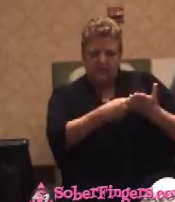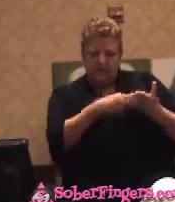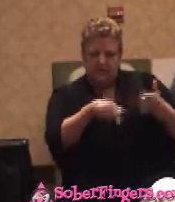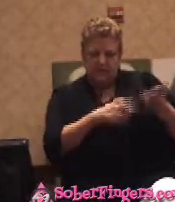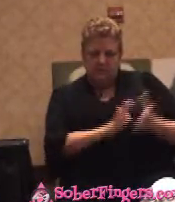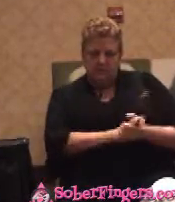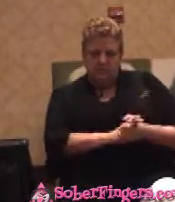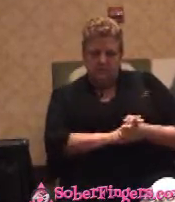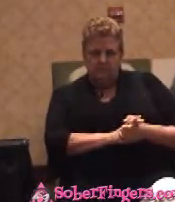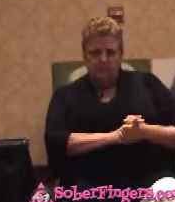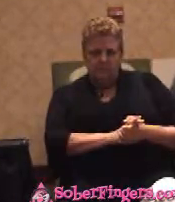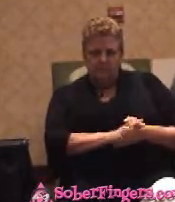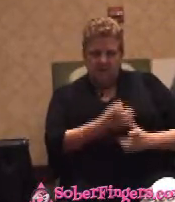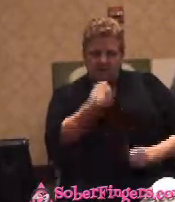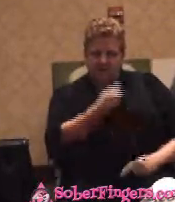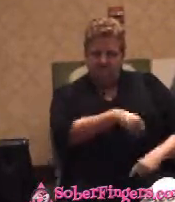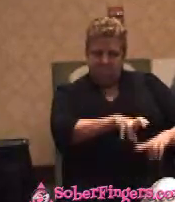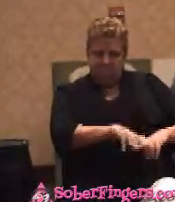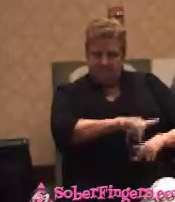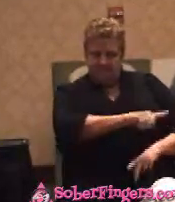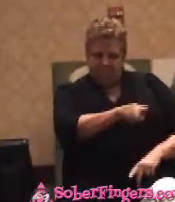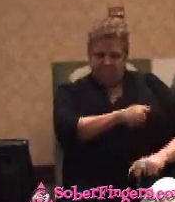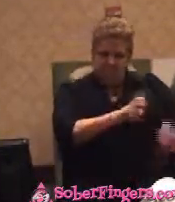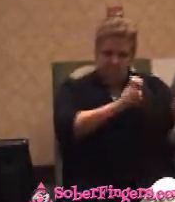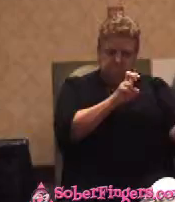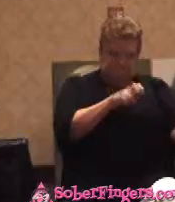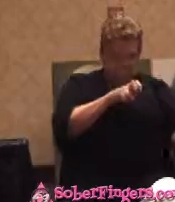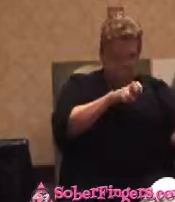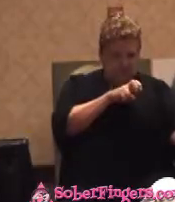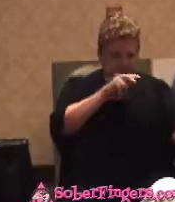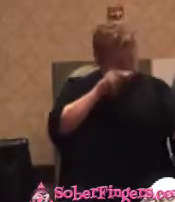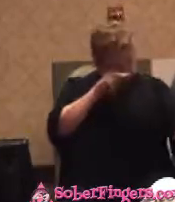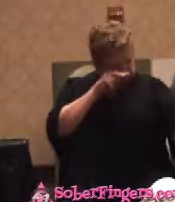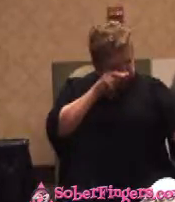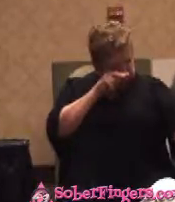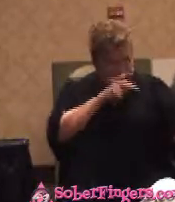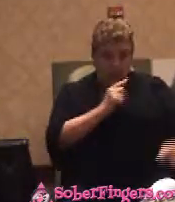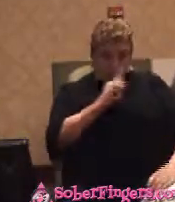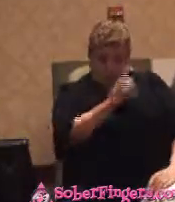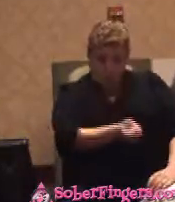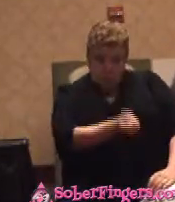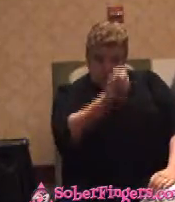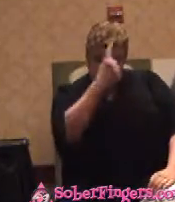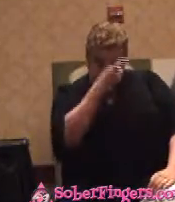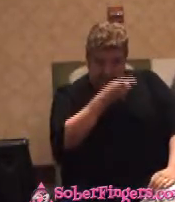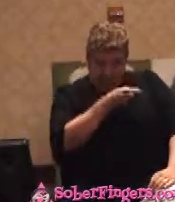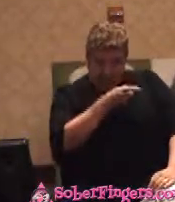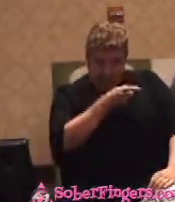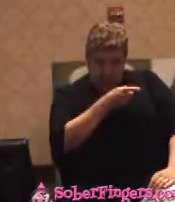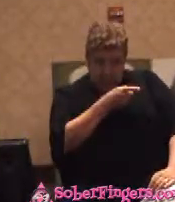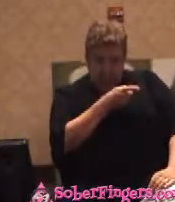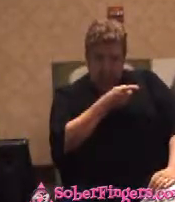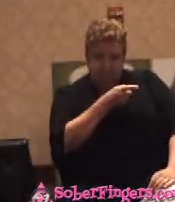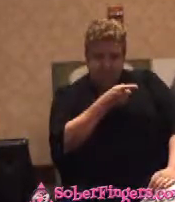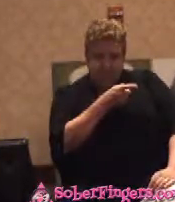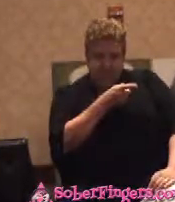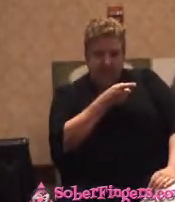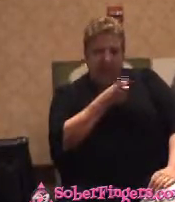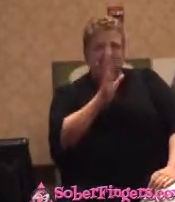I sat her down in the chair. He's deeply into her eyes and said, Do you understand that I am the only